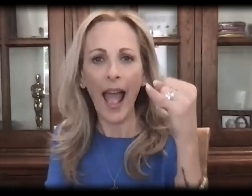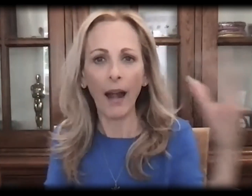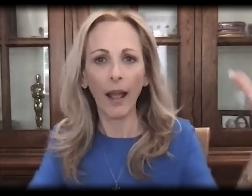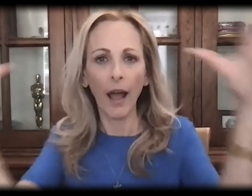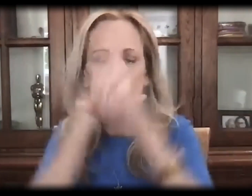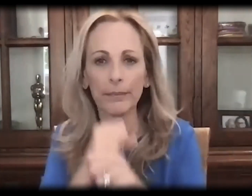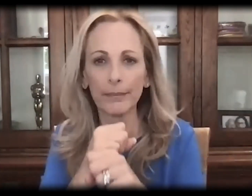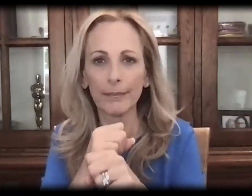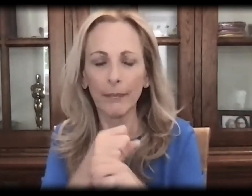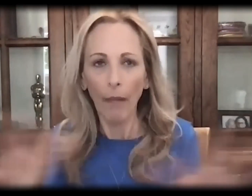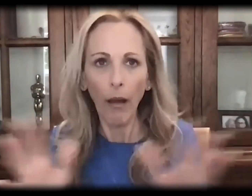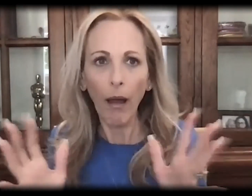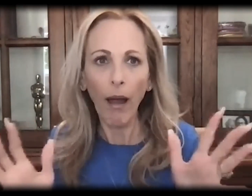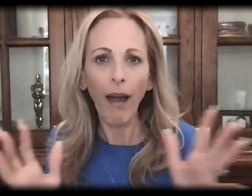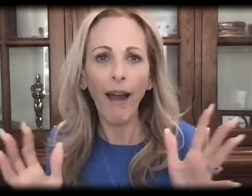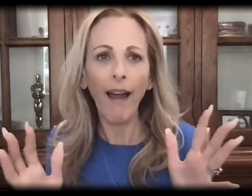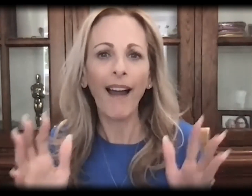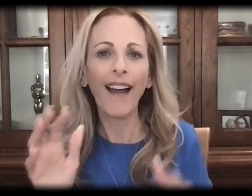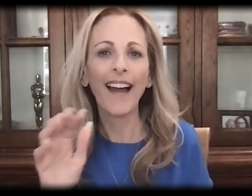And then at the end, she's back home.